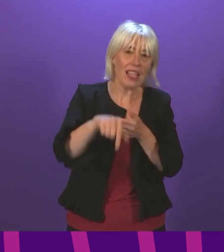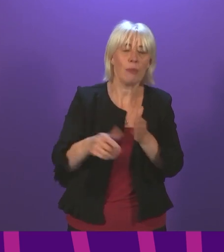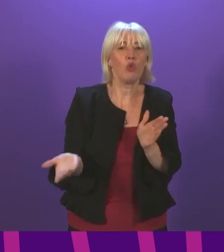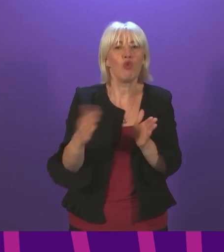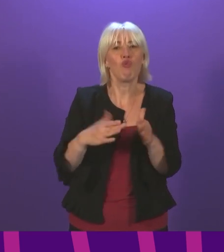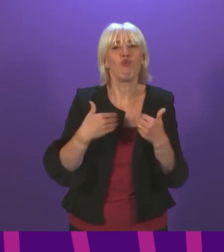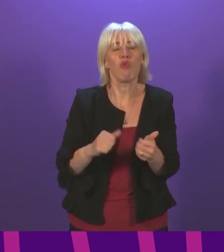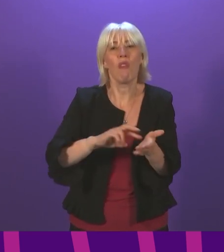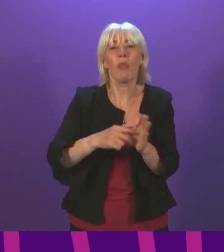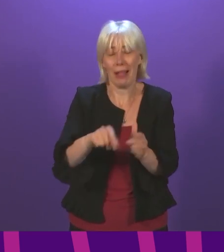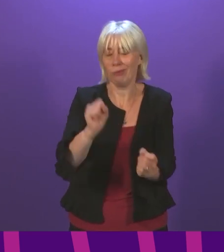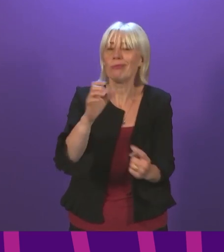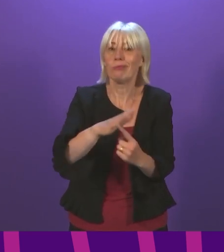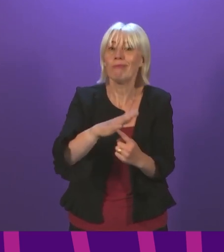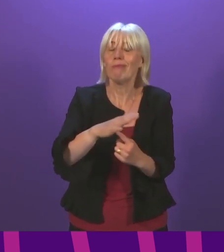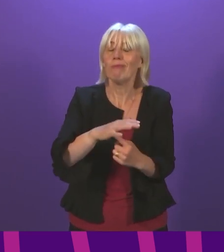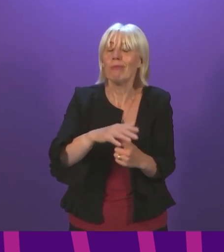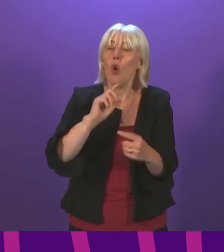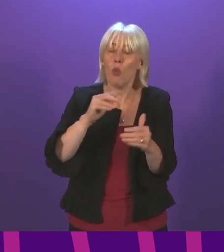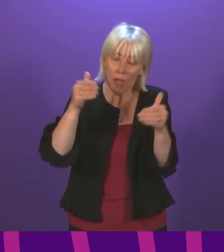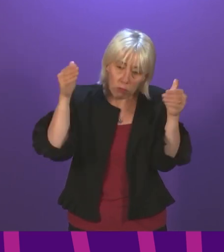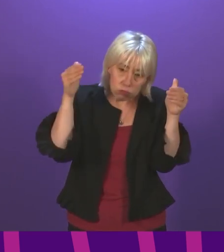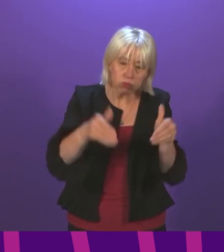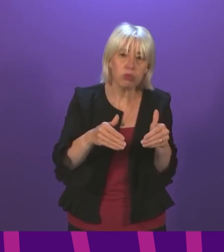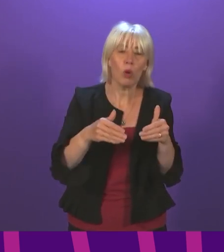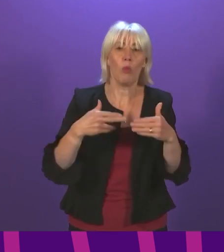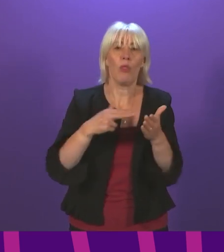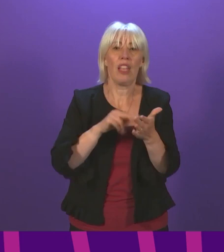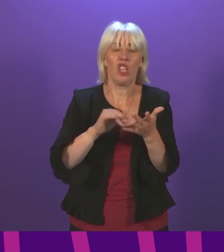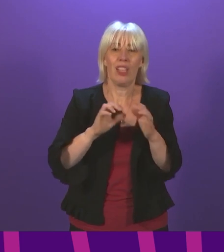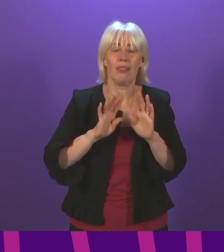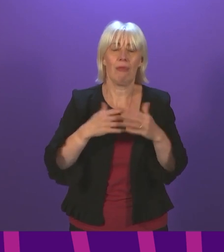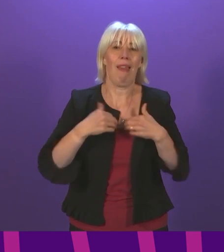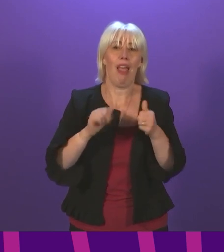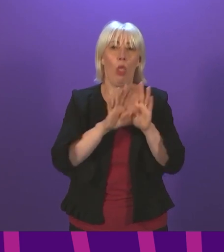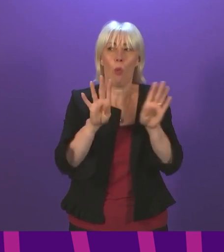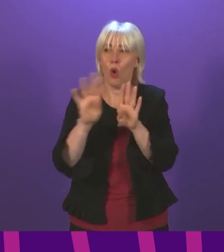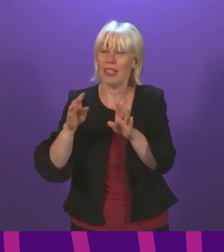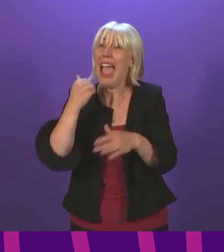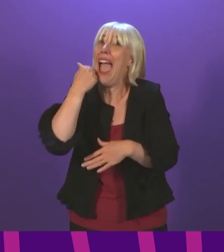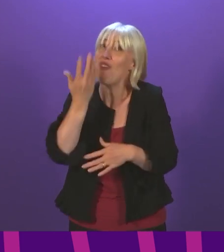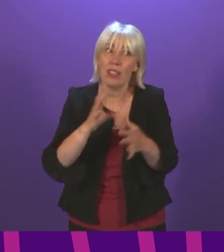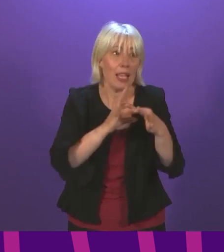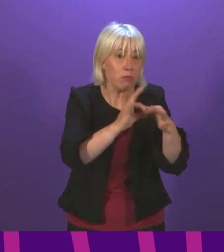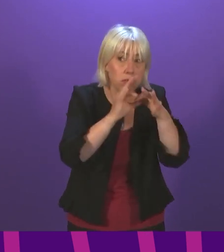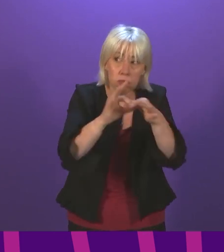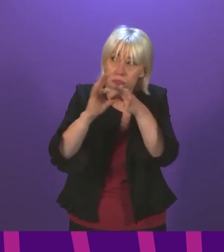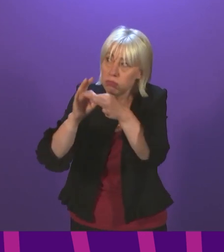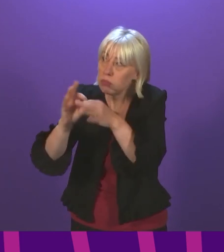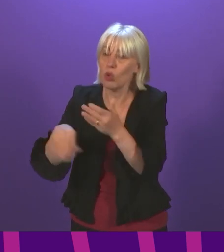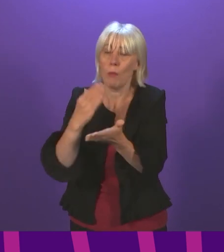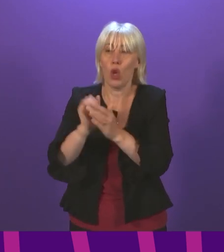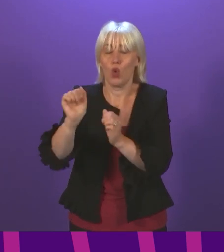important. And we will continue to focus with the service, with health boards, including the Scottish Ambulance Service, every day to address these very serious issues.